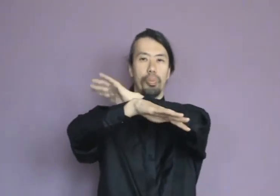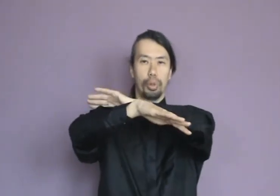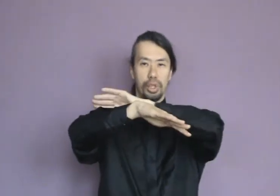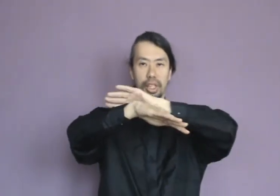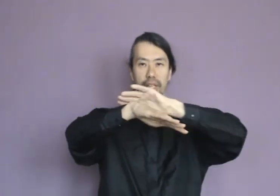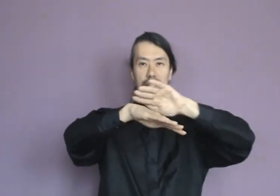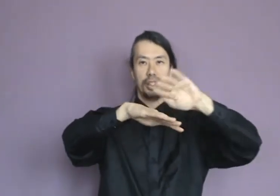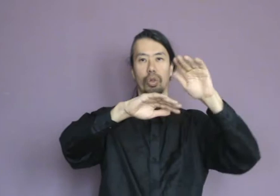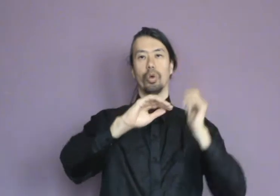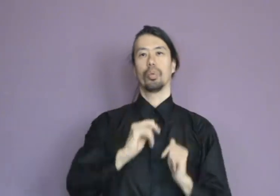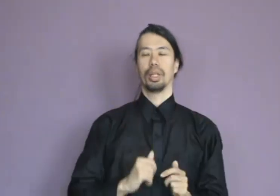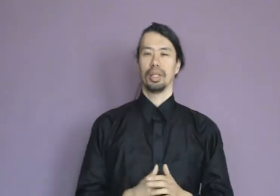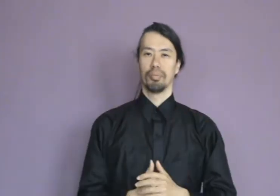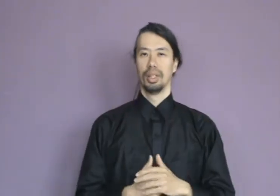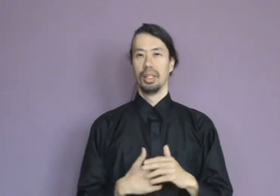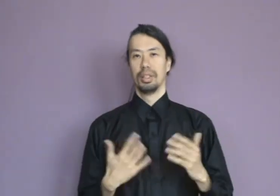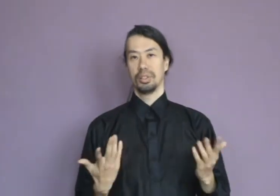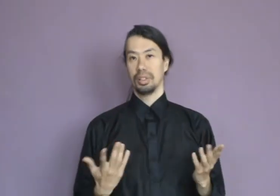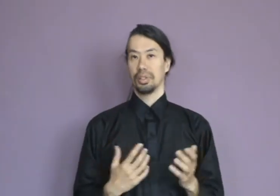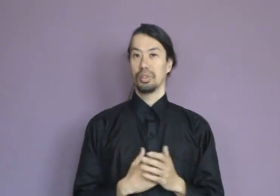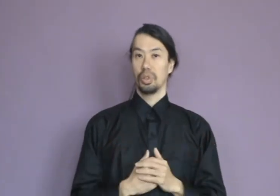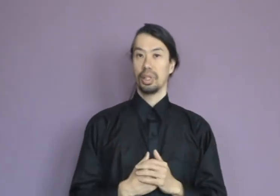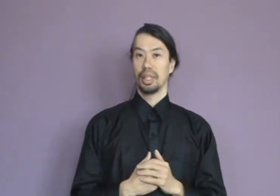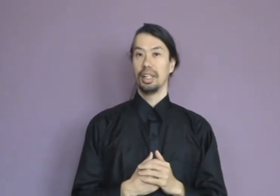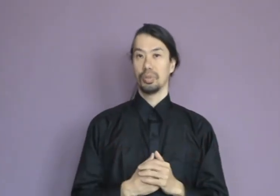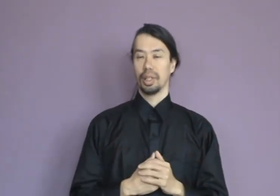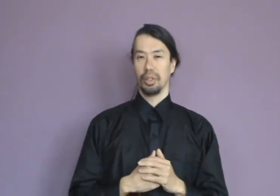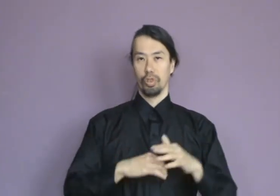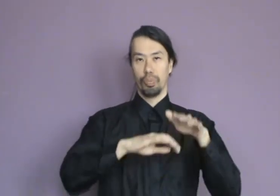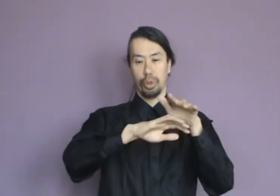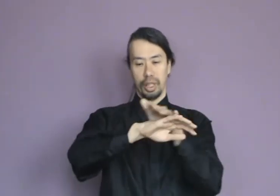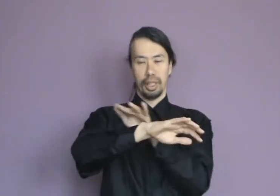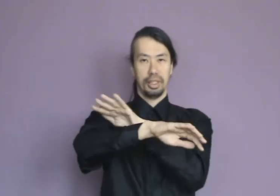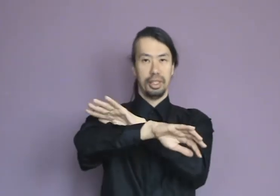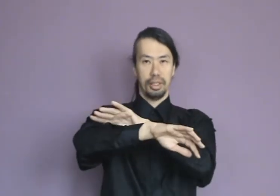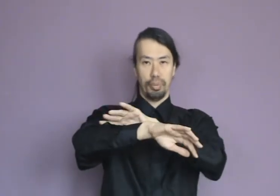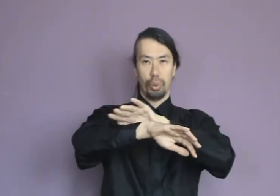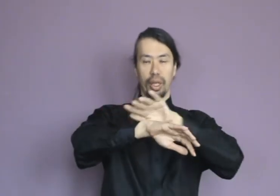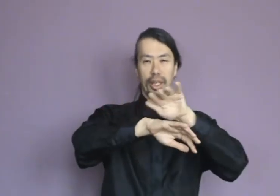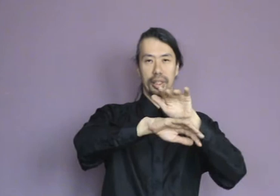push the energy along with it. These are the two techniques we can use, pushing energy and pulling energy.